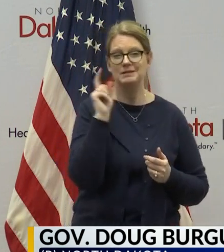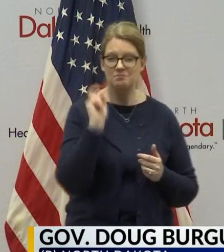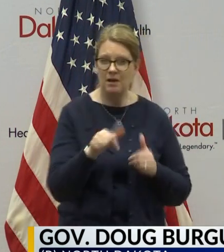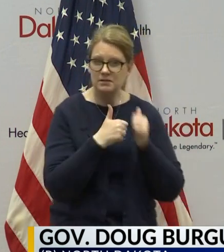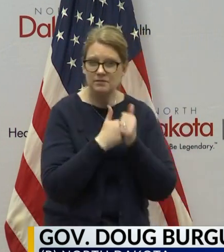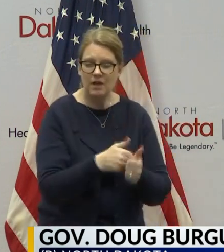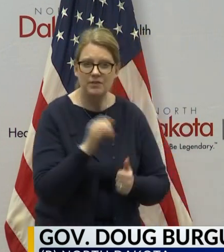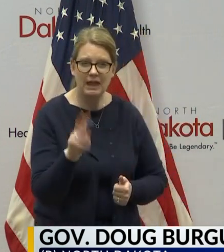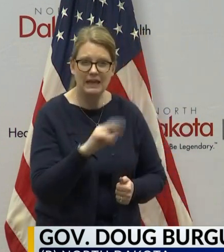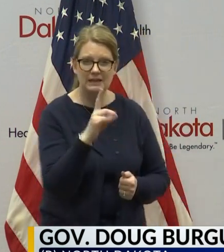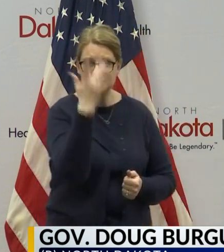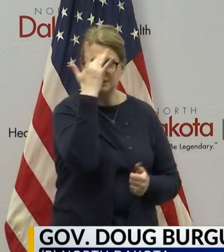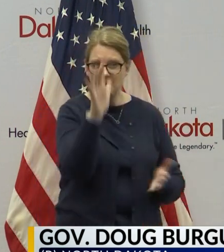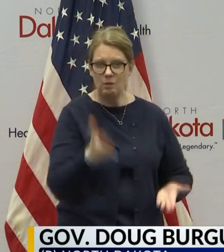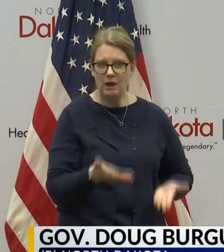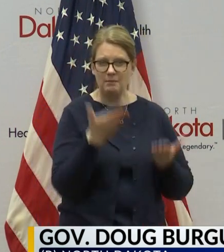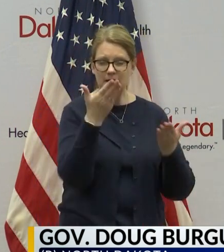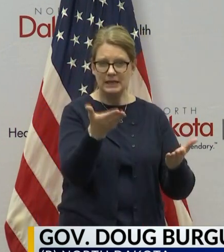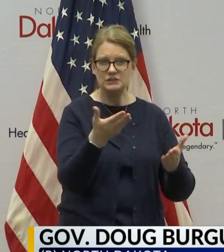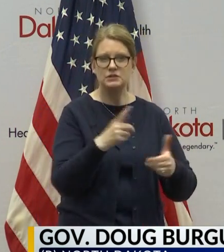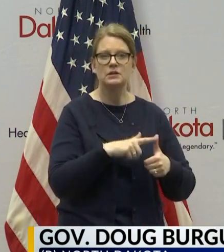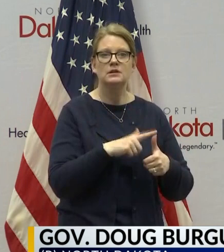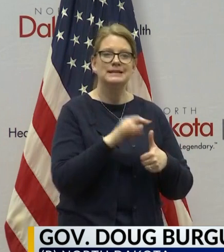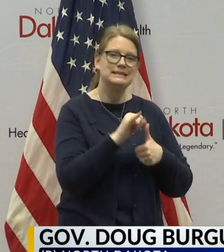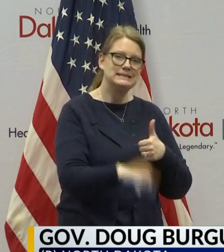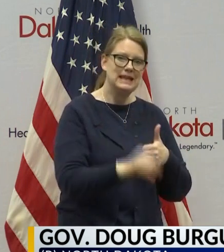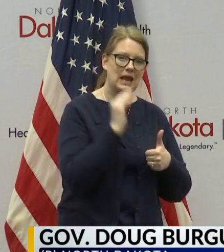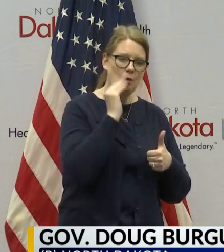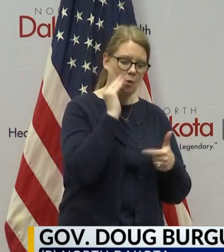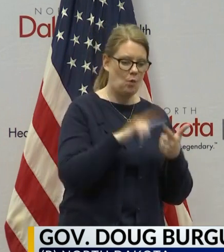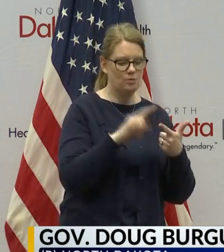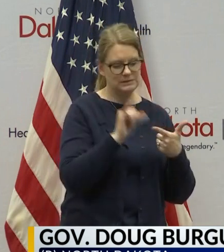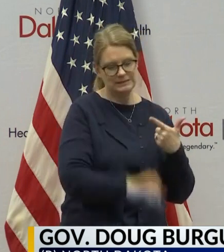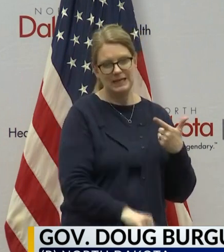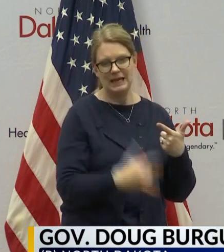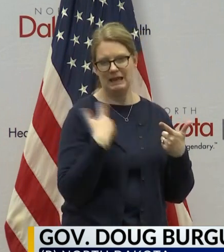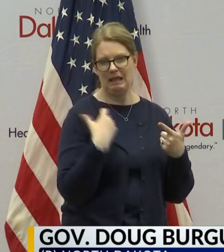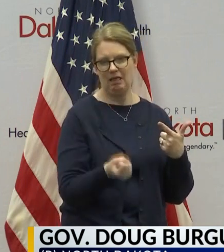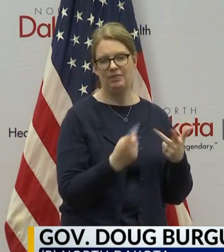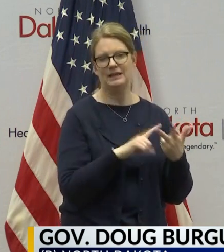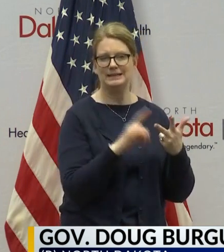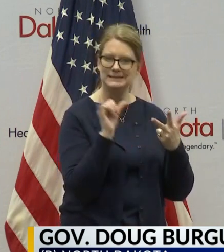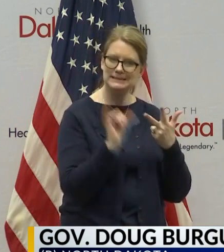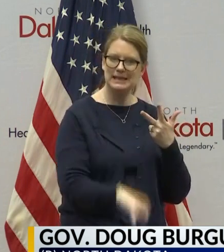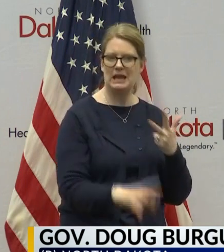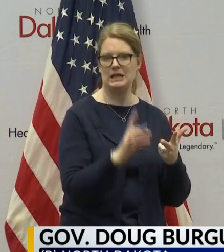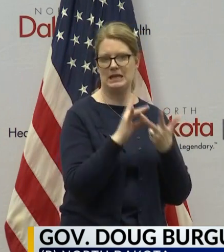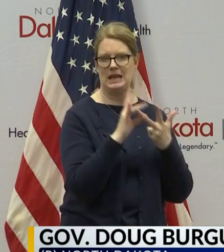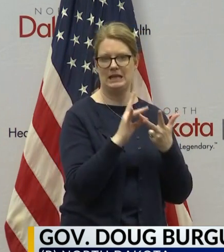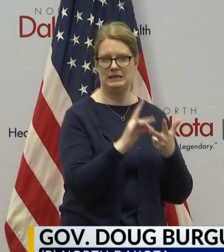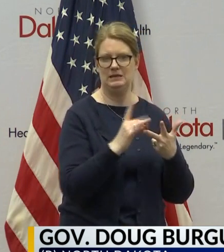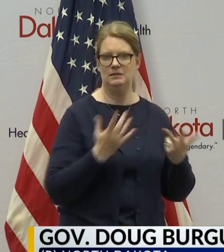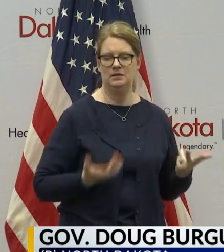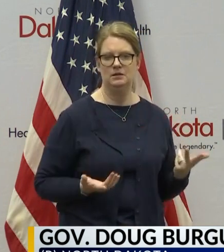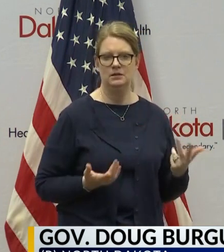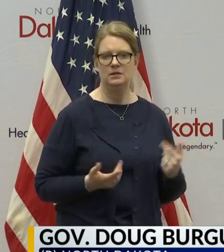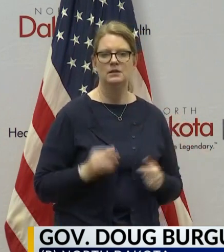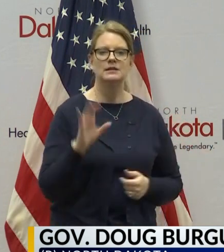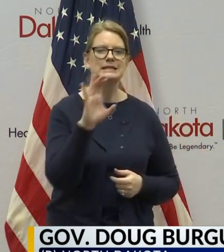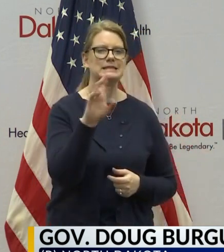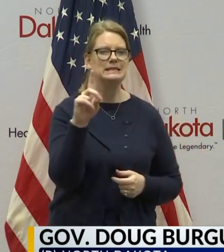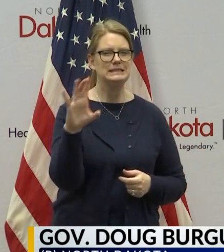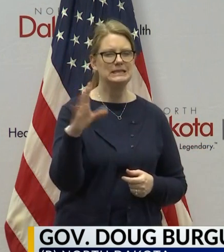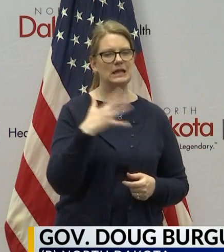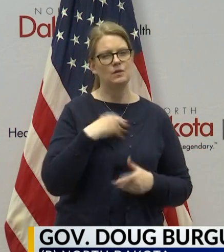recommendations. And, of course, that's about staying home, staying healthy, and staying connected. When you take a look at the CDC